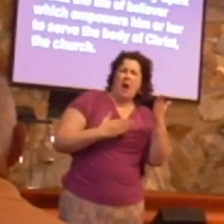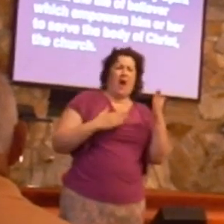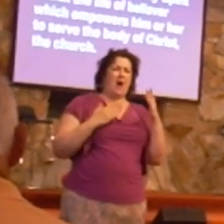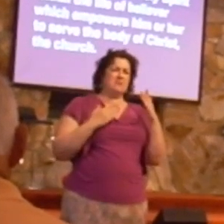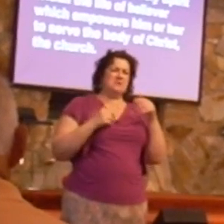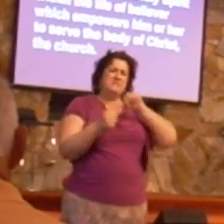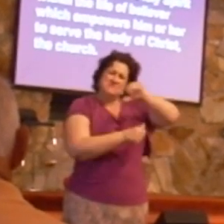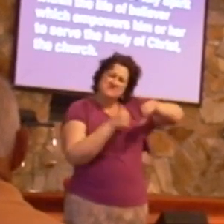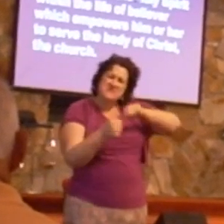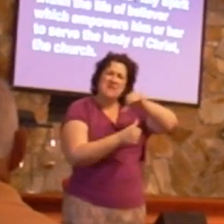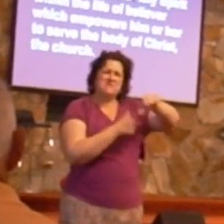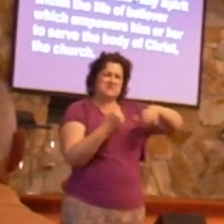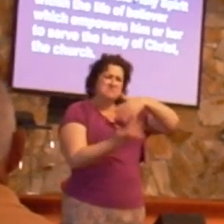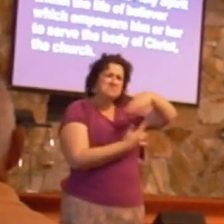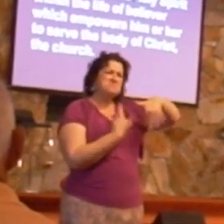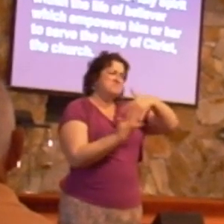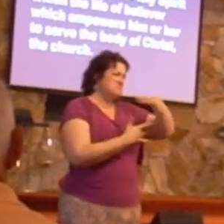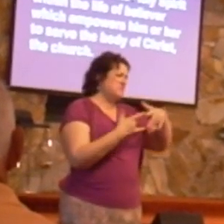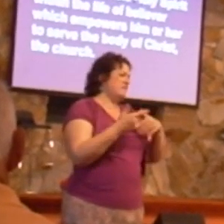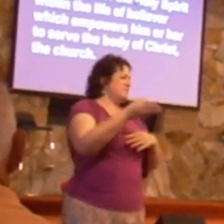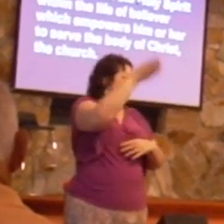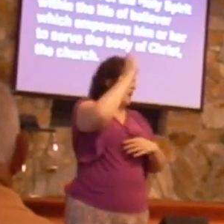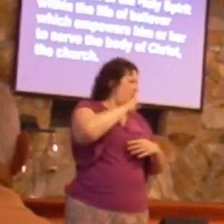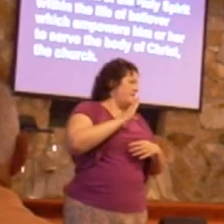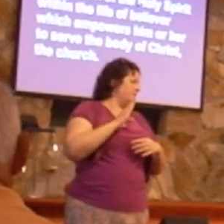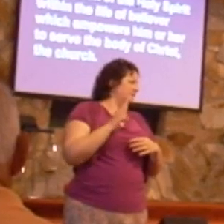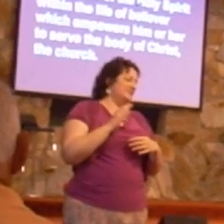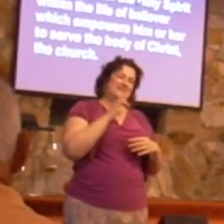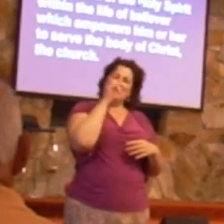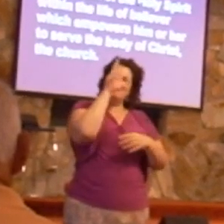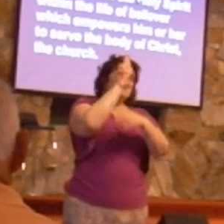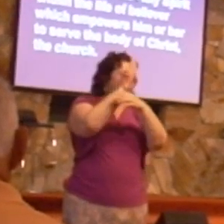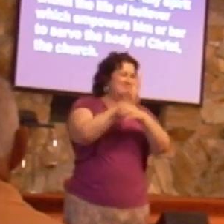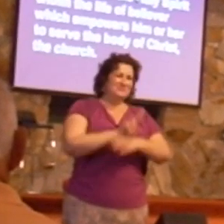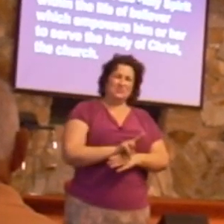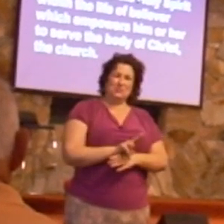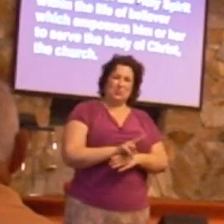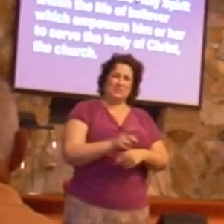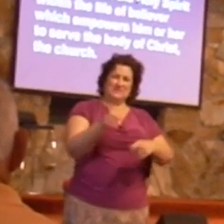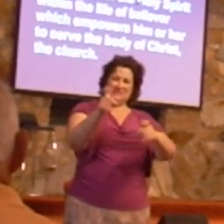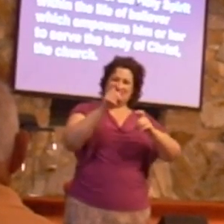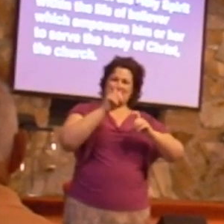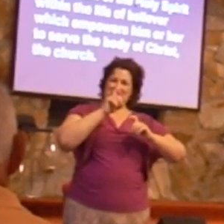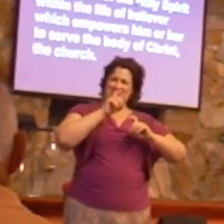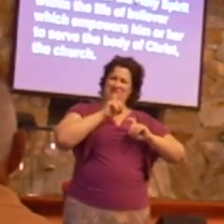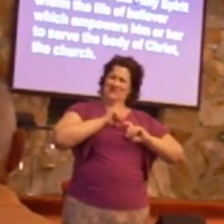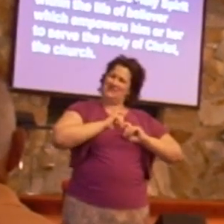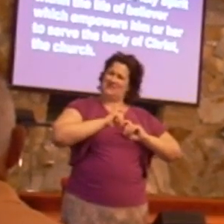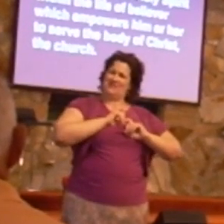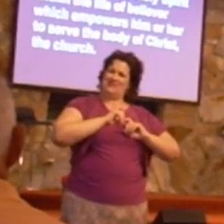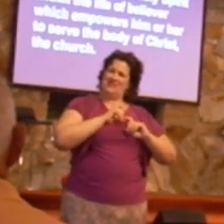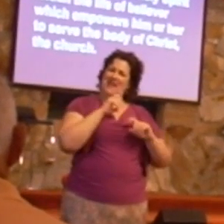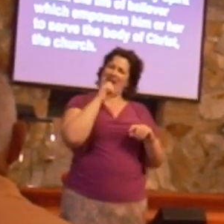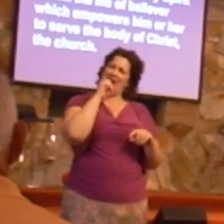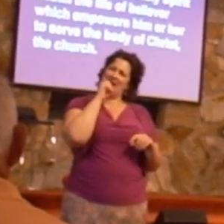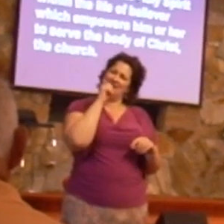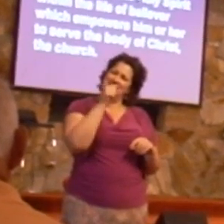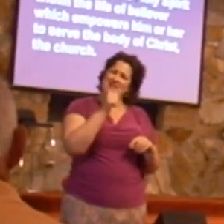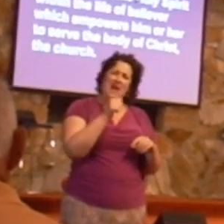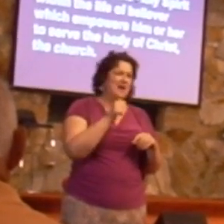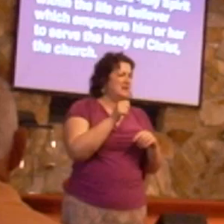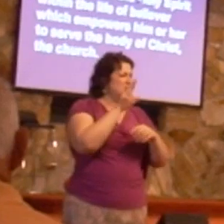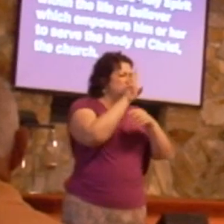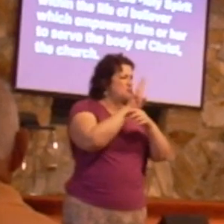of God, they're not utilizing their gift. They're not being used to build the body.